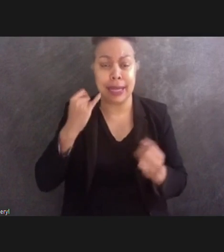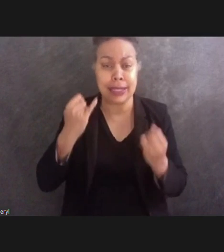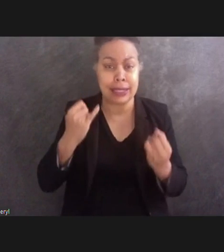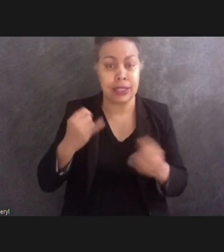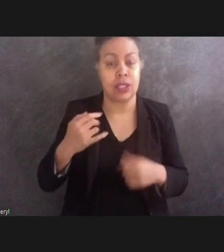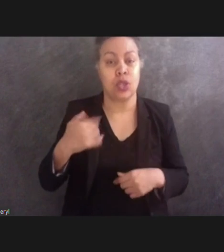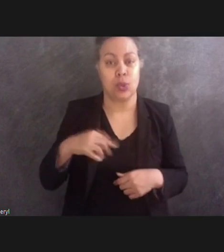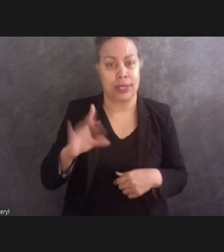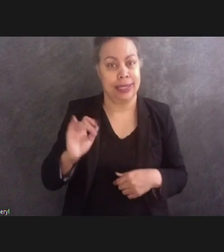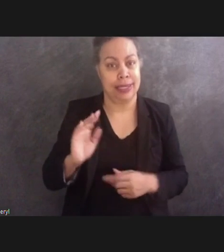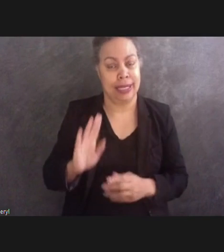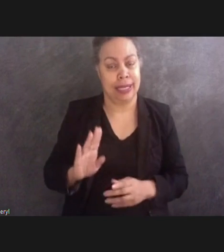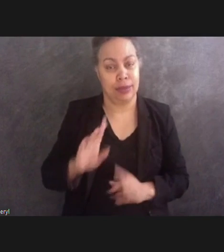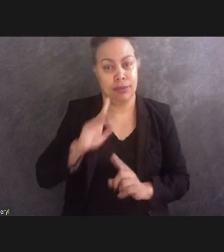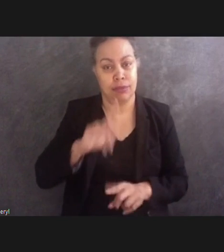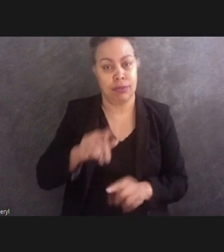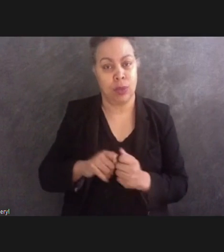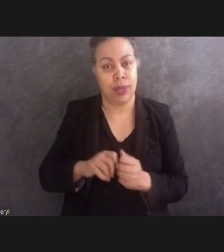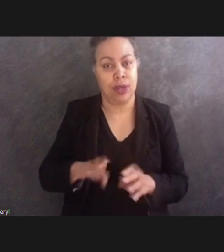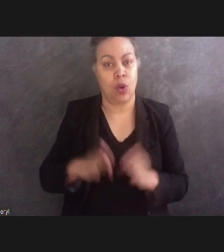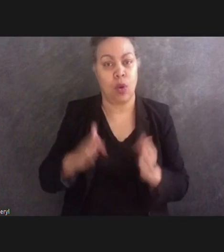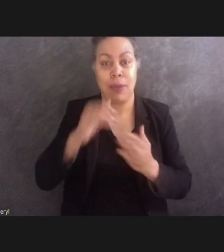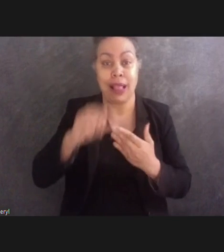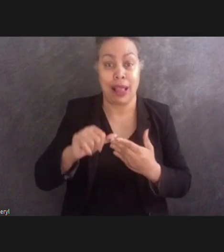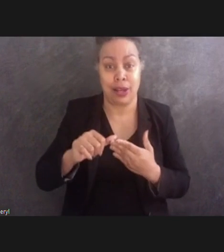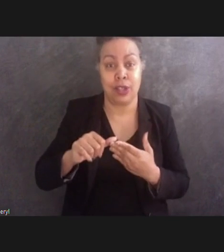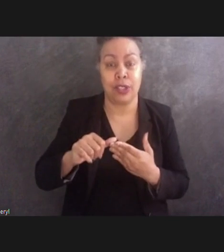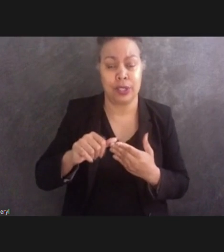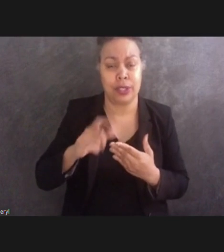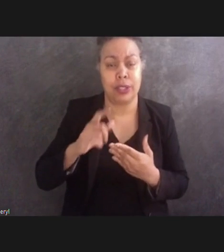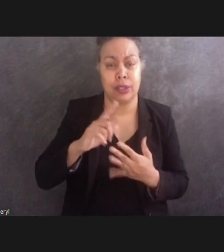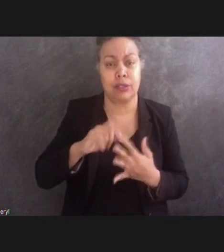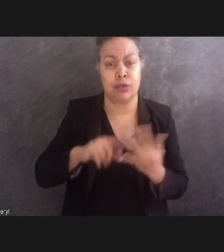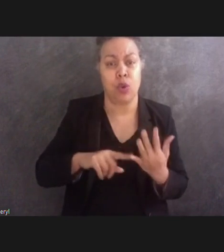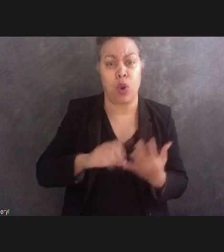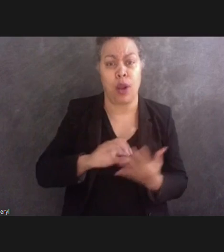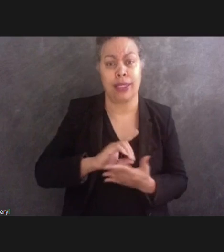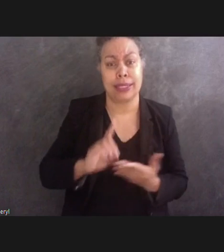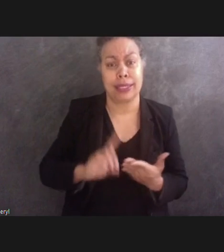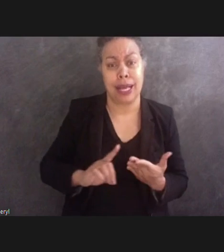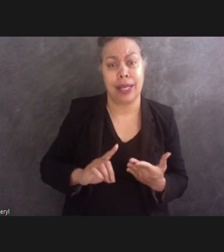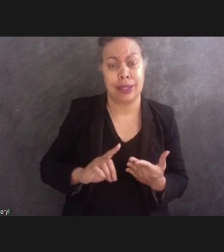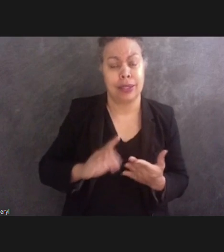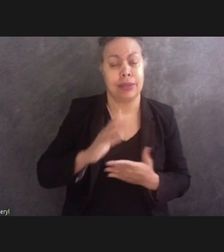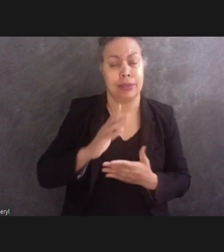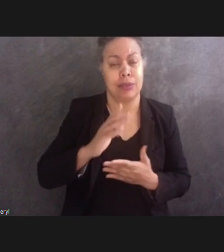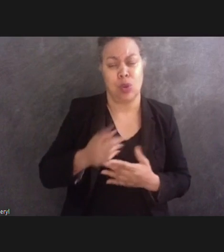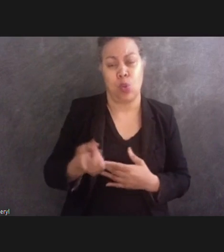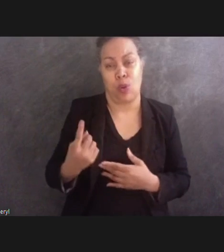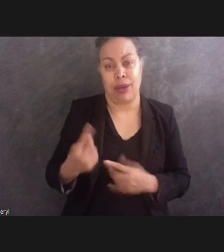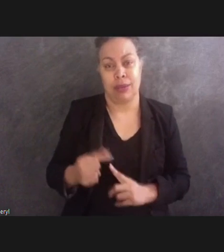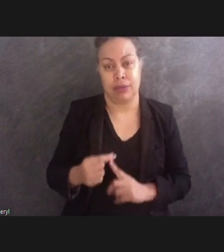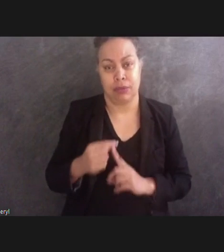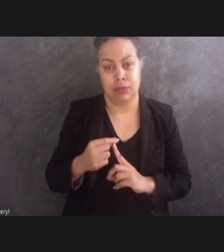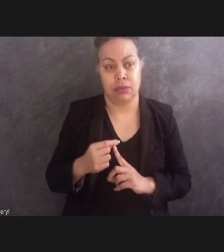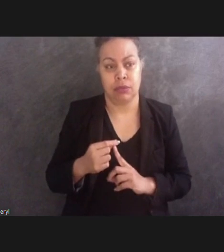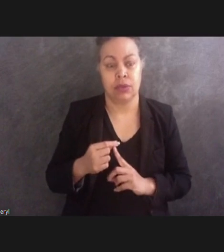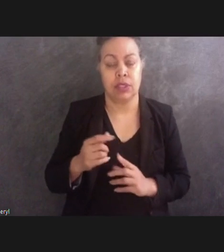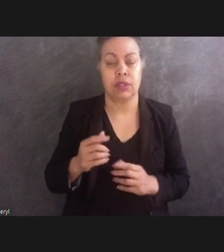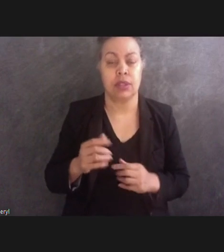regarding the design, about one of the designs that is presented. We invite